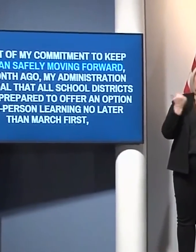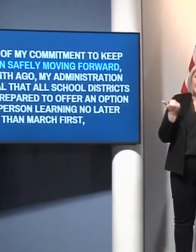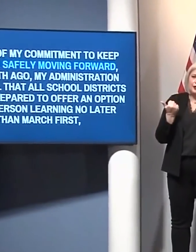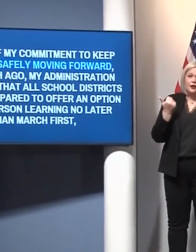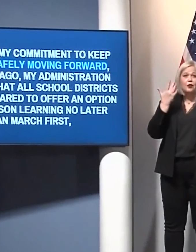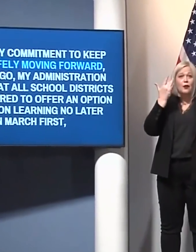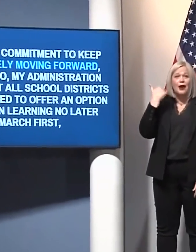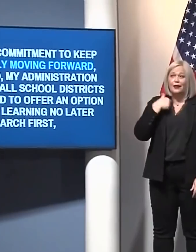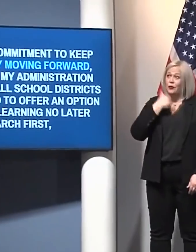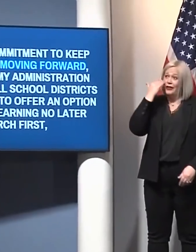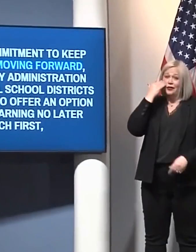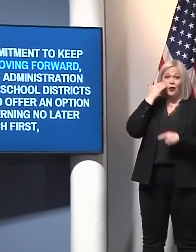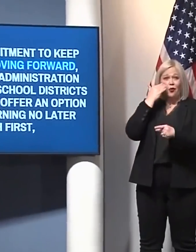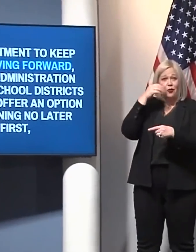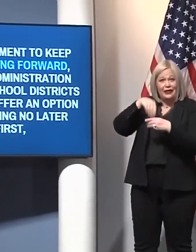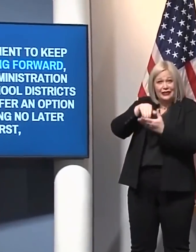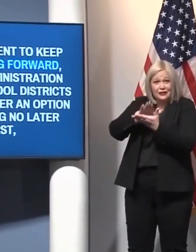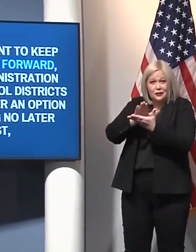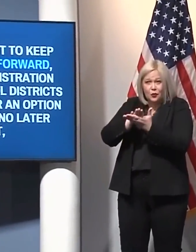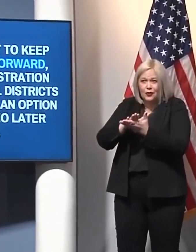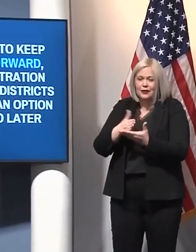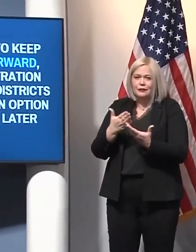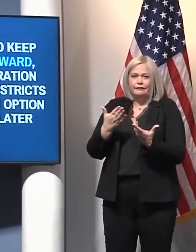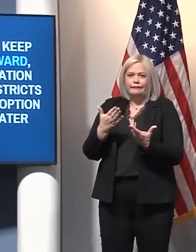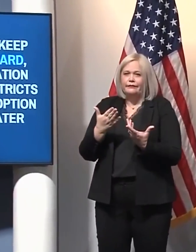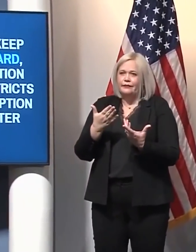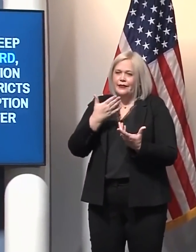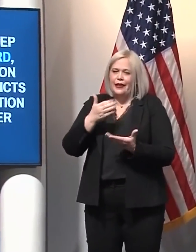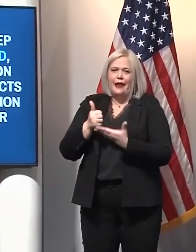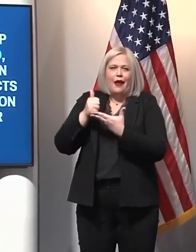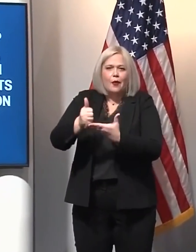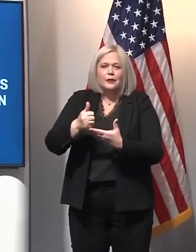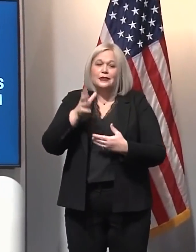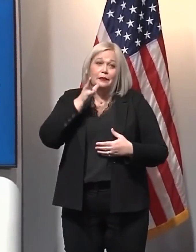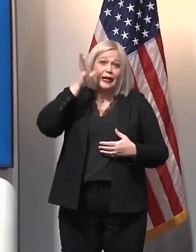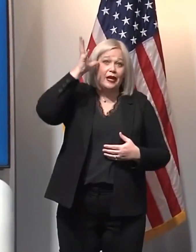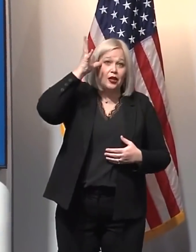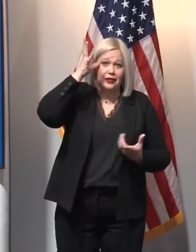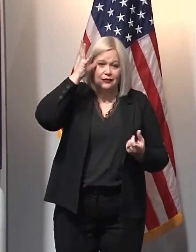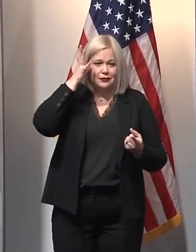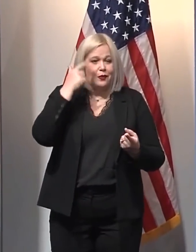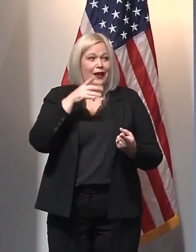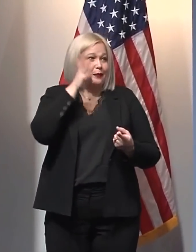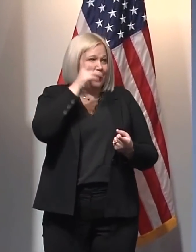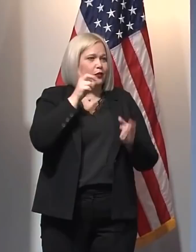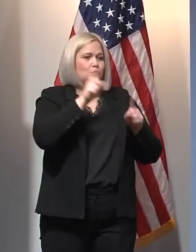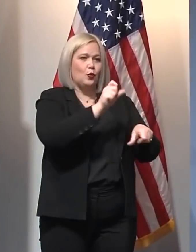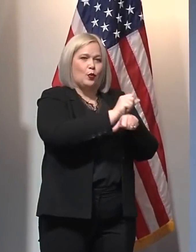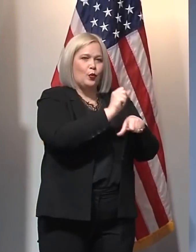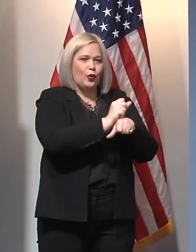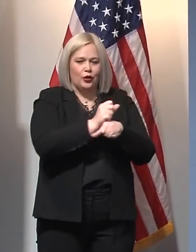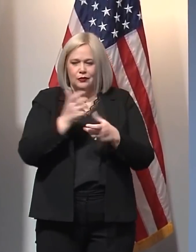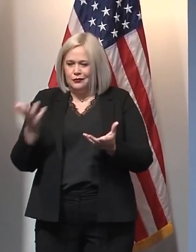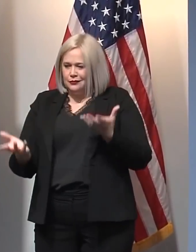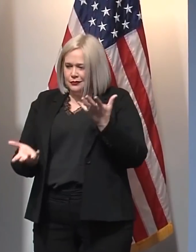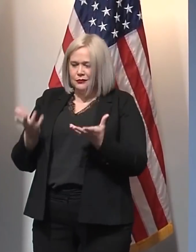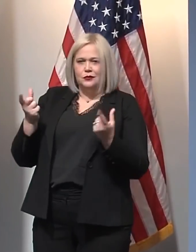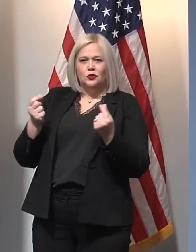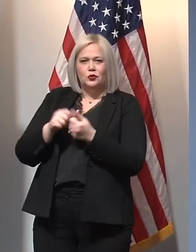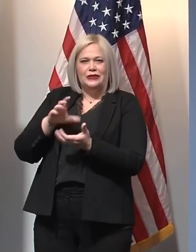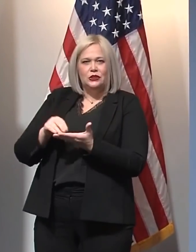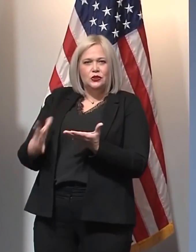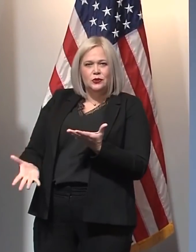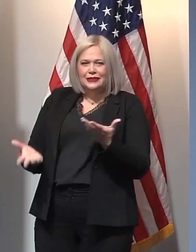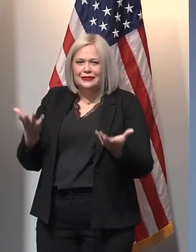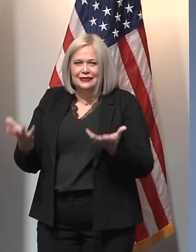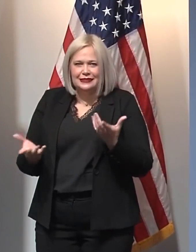in-person learning provides a key benefit for many parents who rely on children being in school so they can go to work and fully participate in our